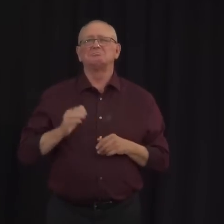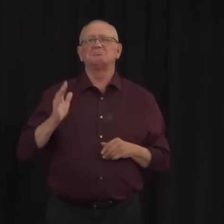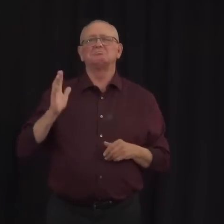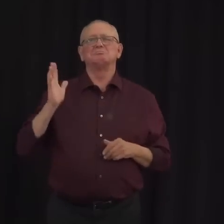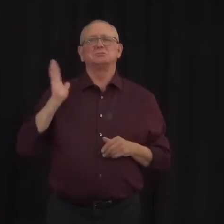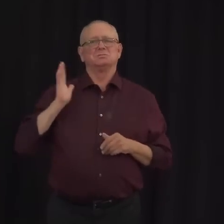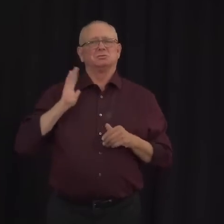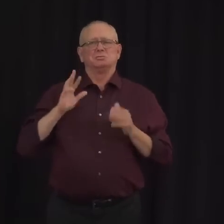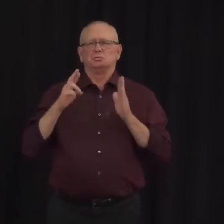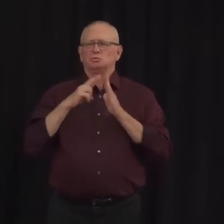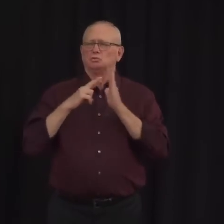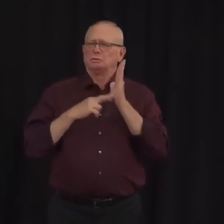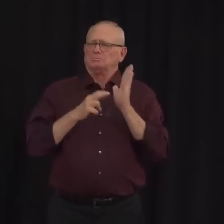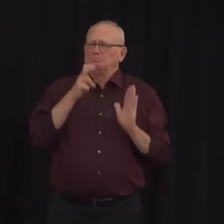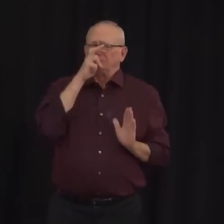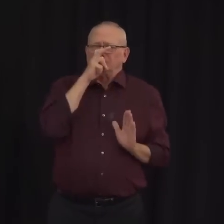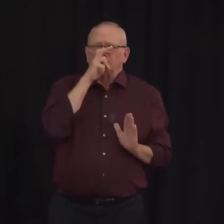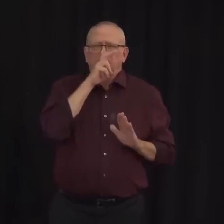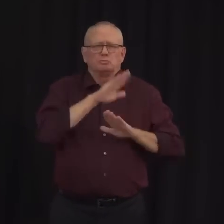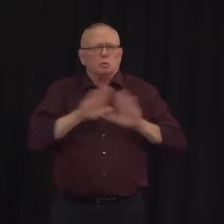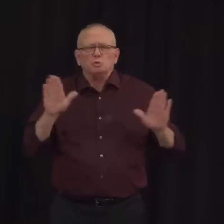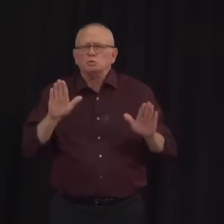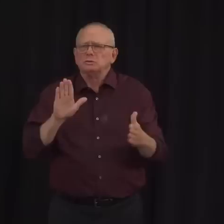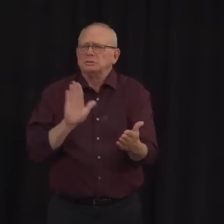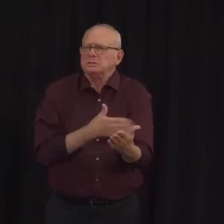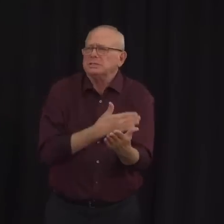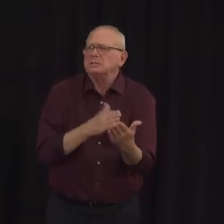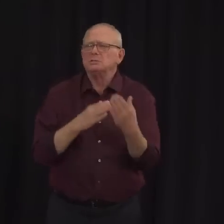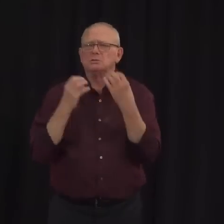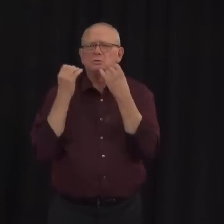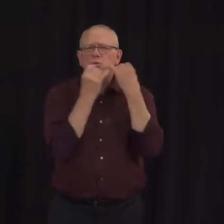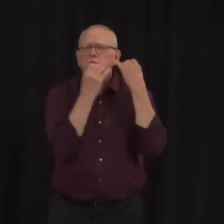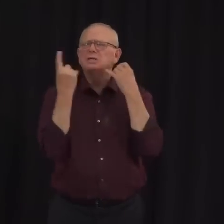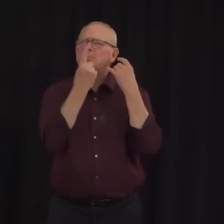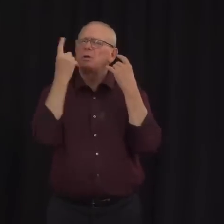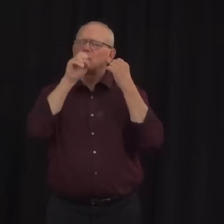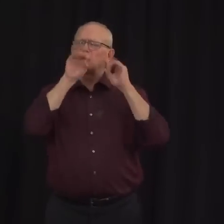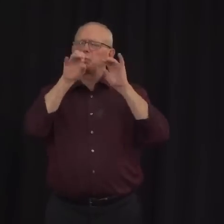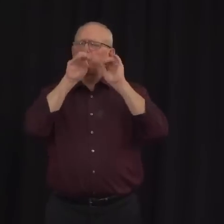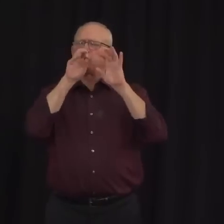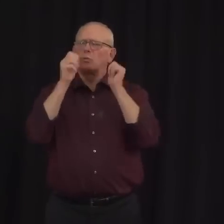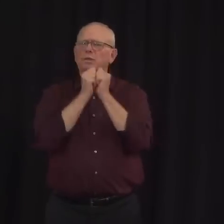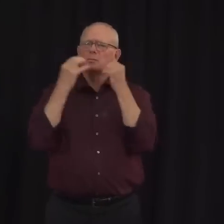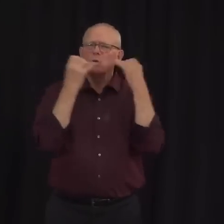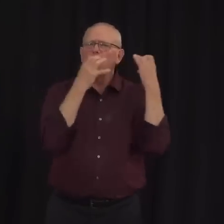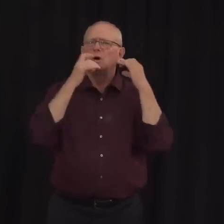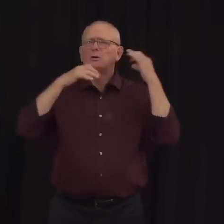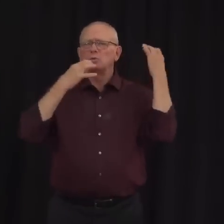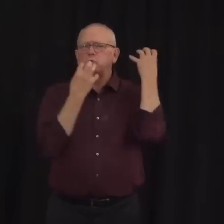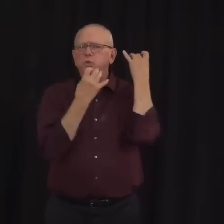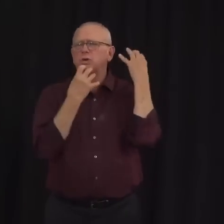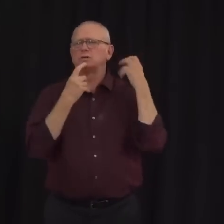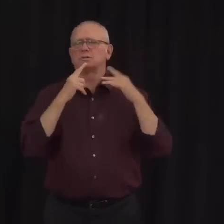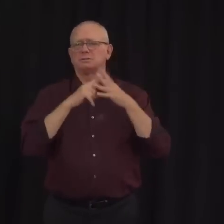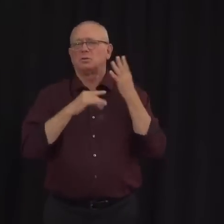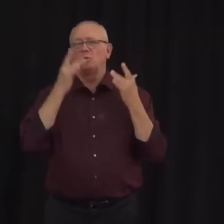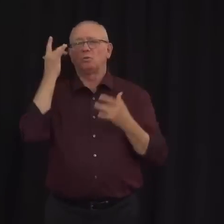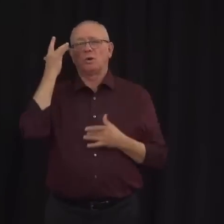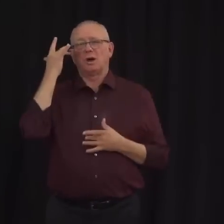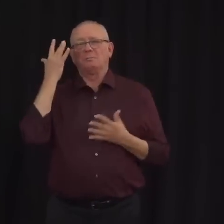instruments as there was some evidence indicating that they may pose unique risks of transmitting COVID-19.